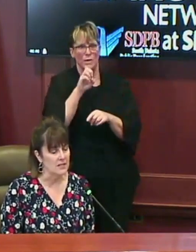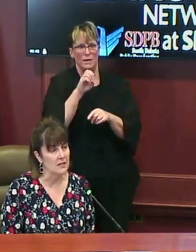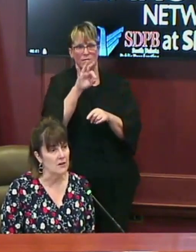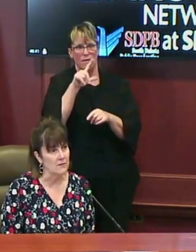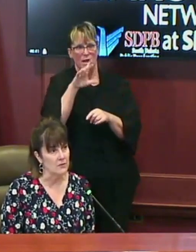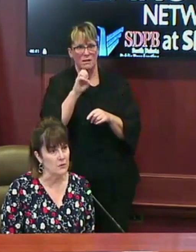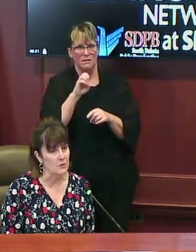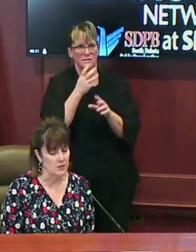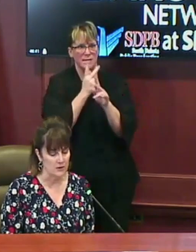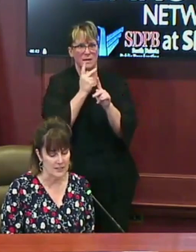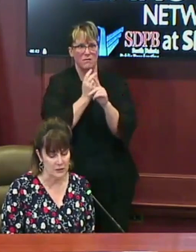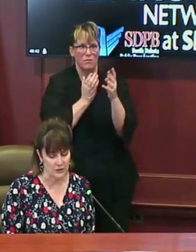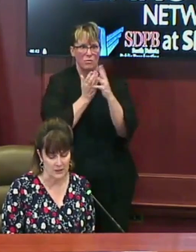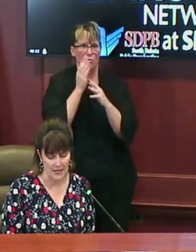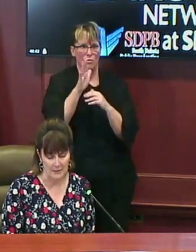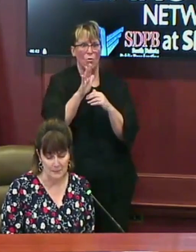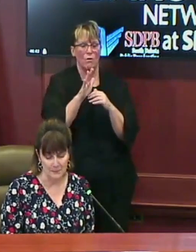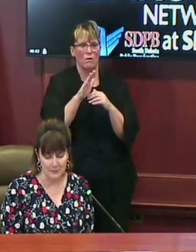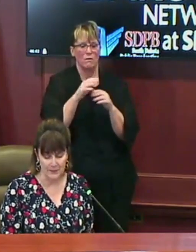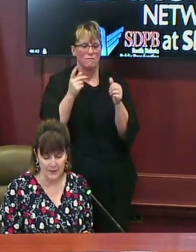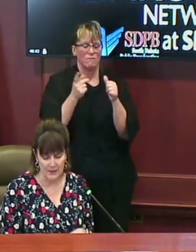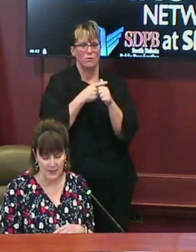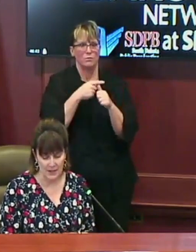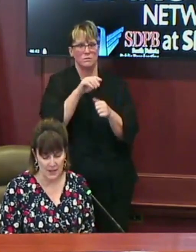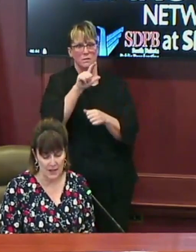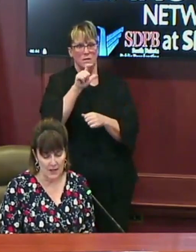It's all taken care of through your initial claim.